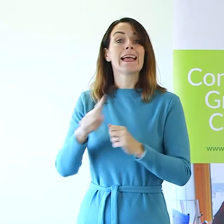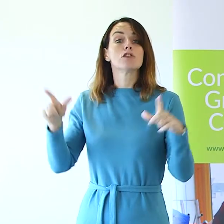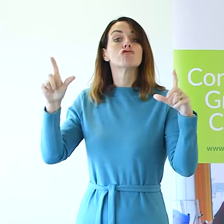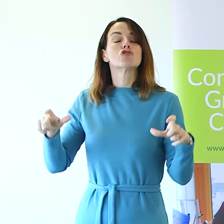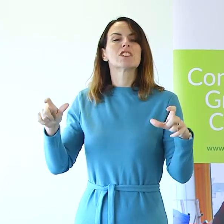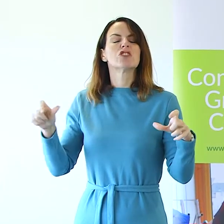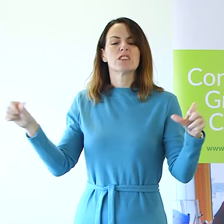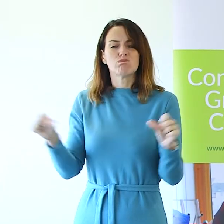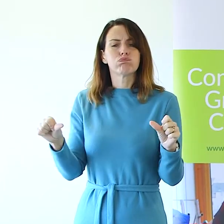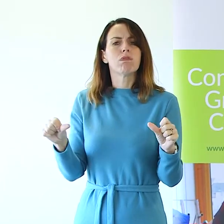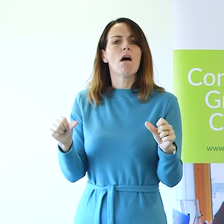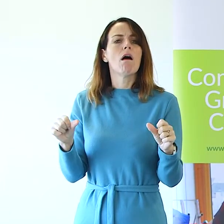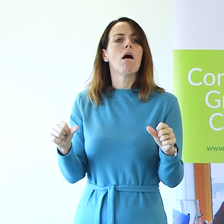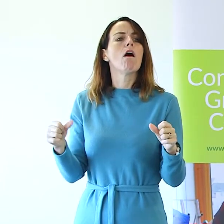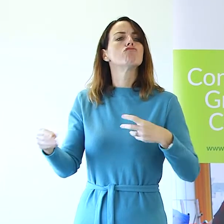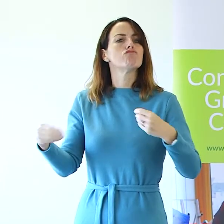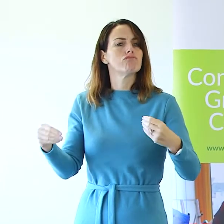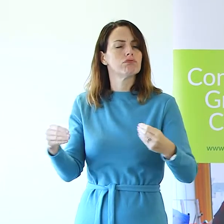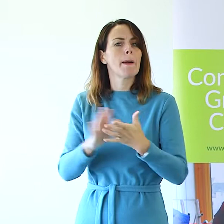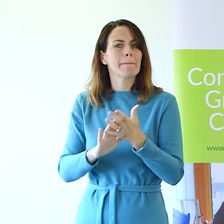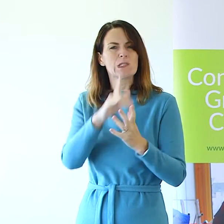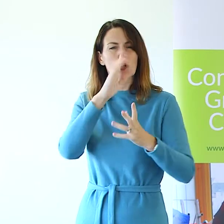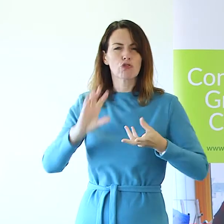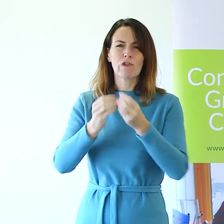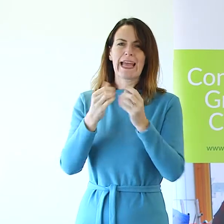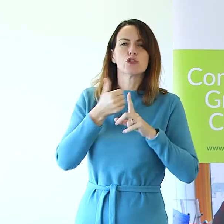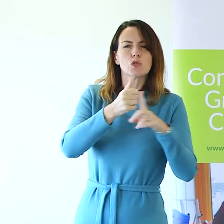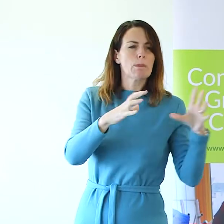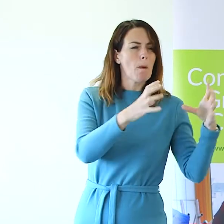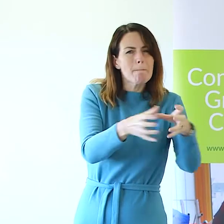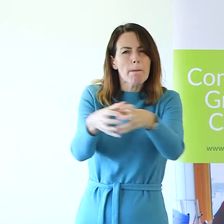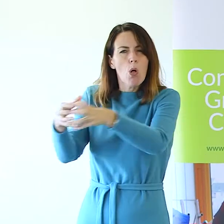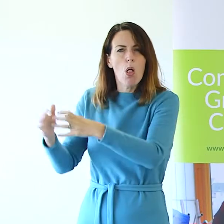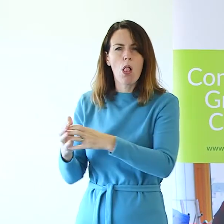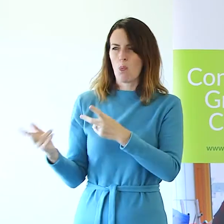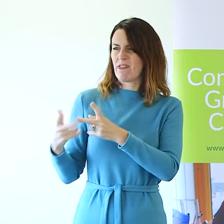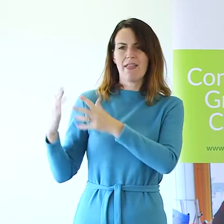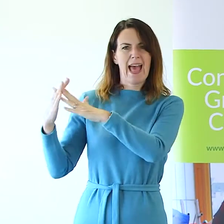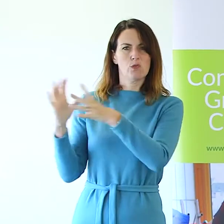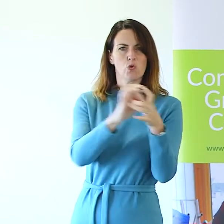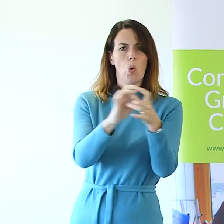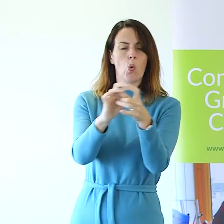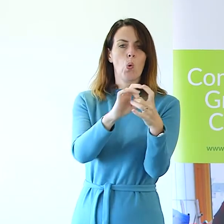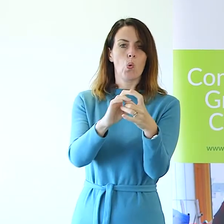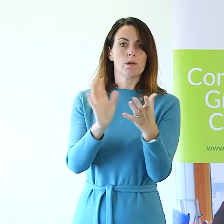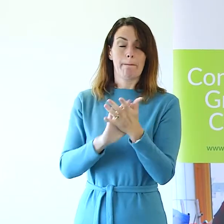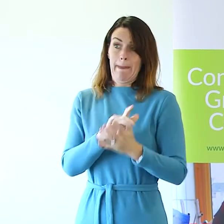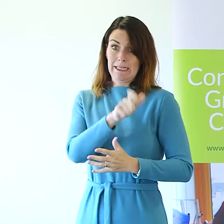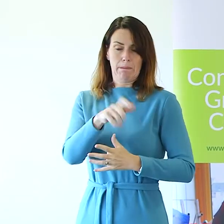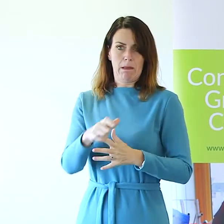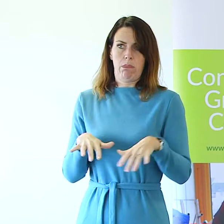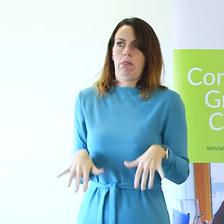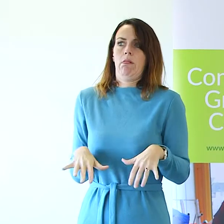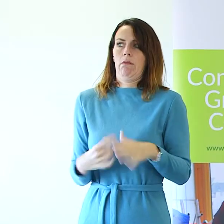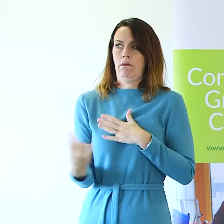loosened so that we could form a support bubble with one other household. With many people separated from their support networks,